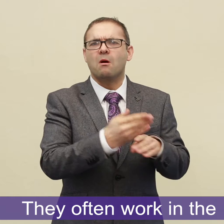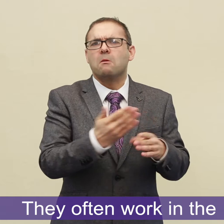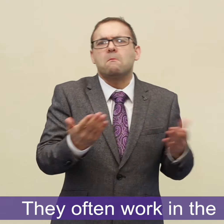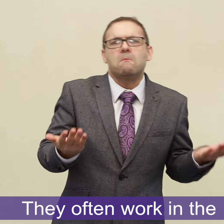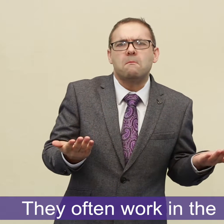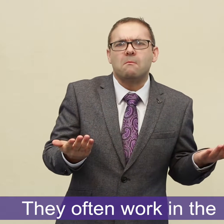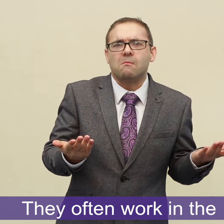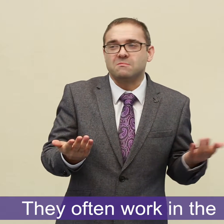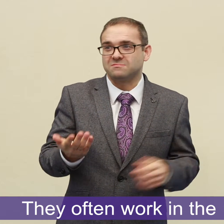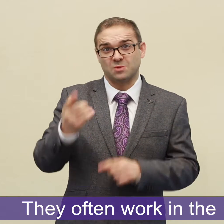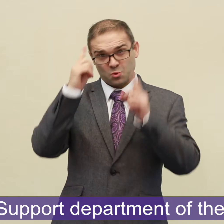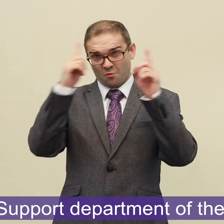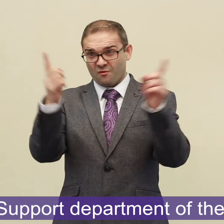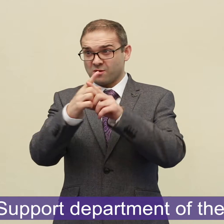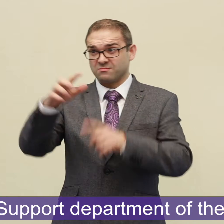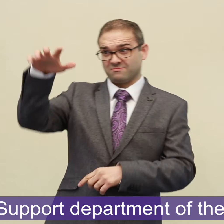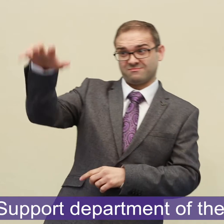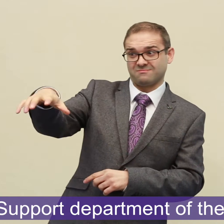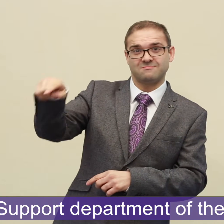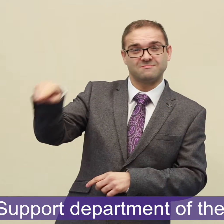They often work within the student support department of the university.